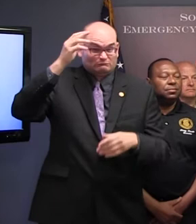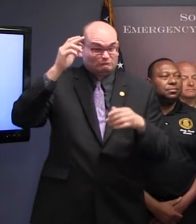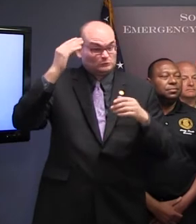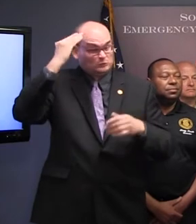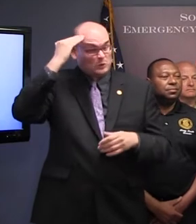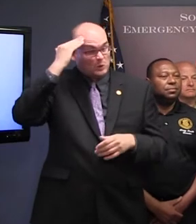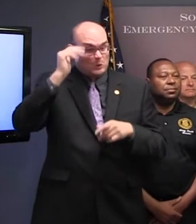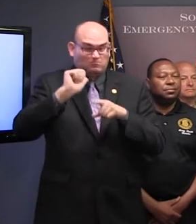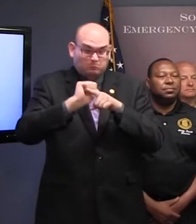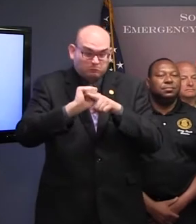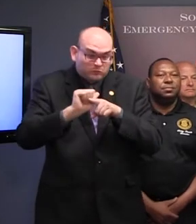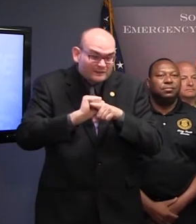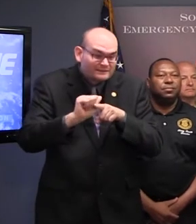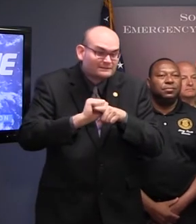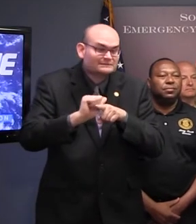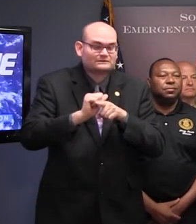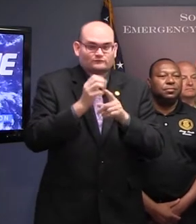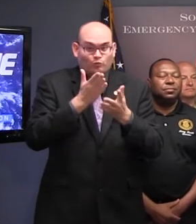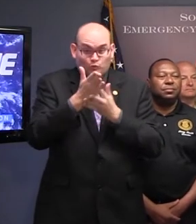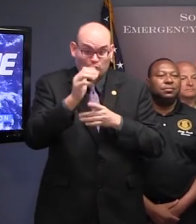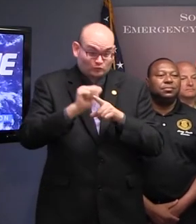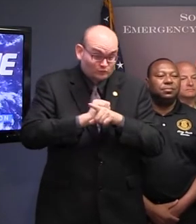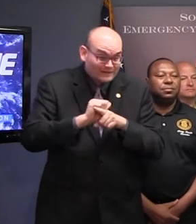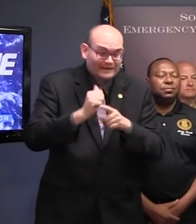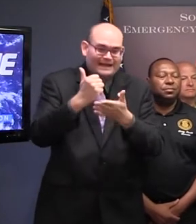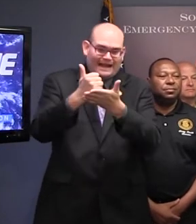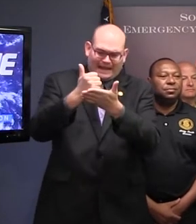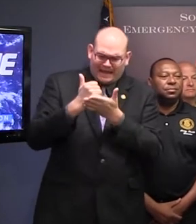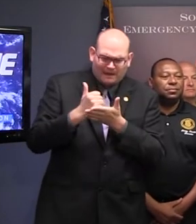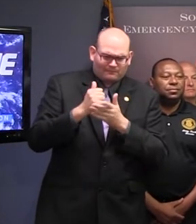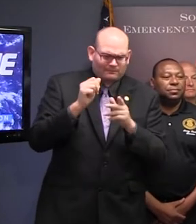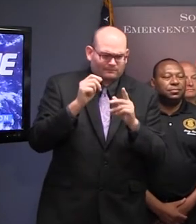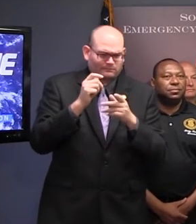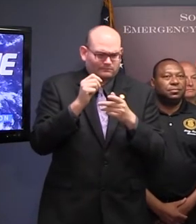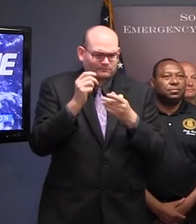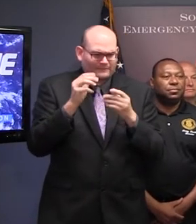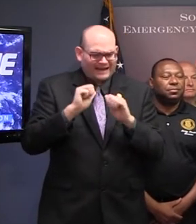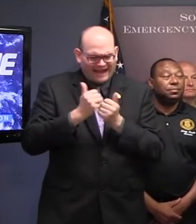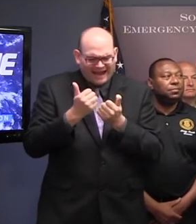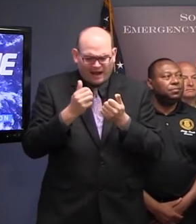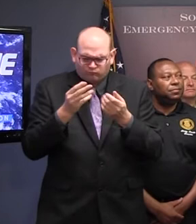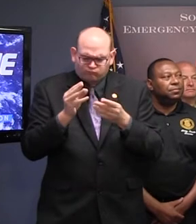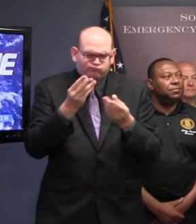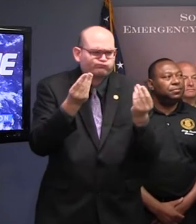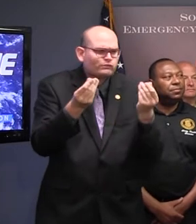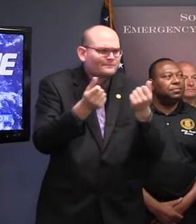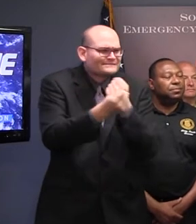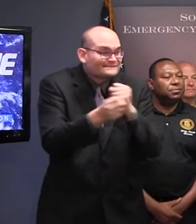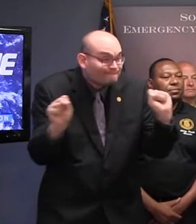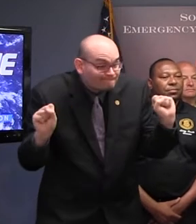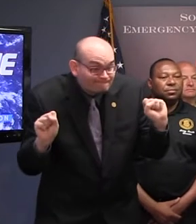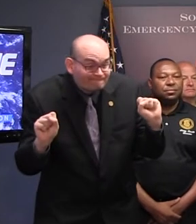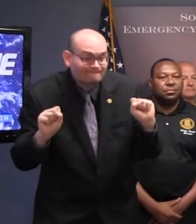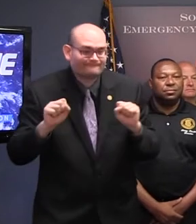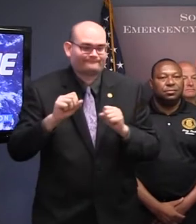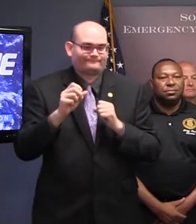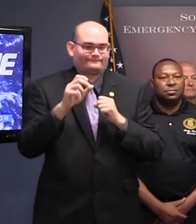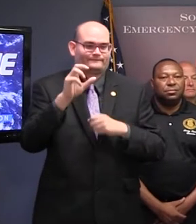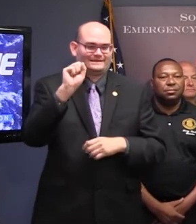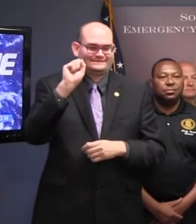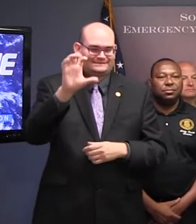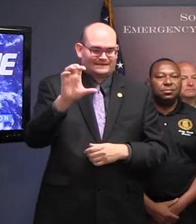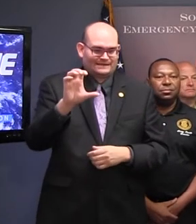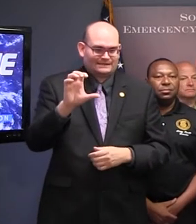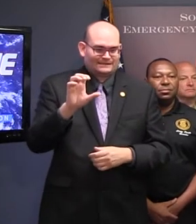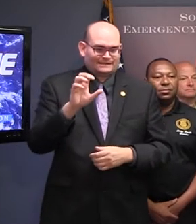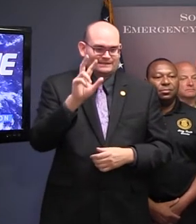respond and to help keep the citizens and property safe in South Carolina. We have 2,358